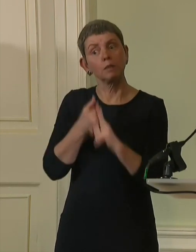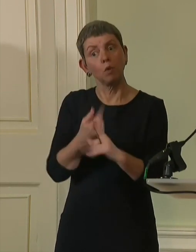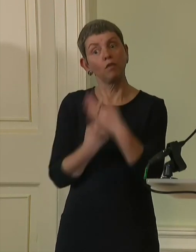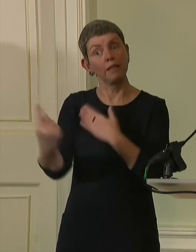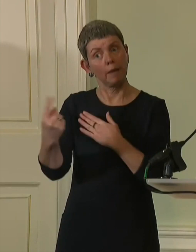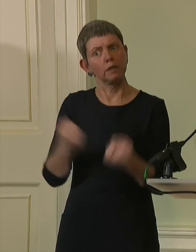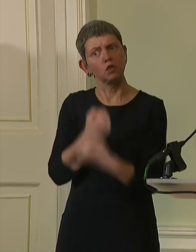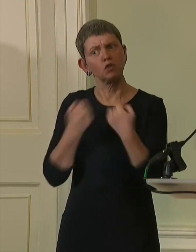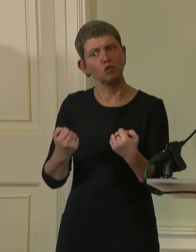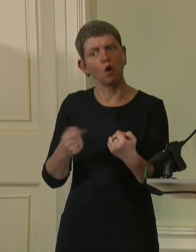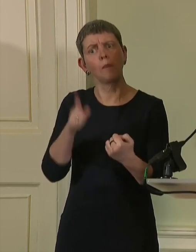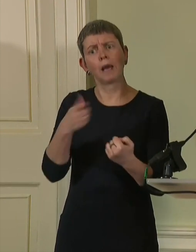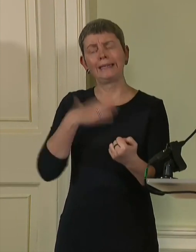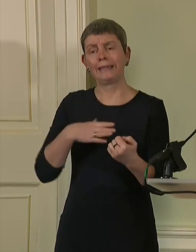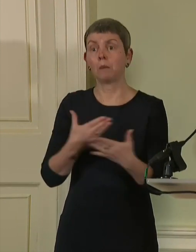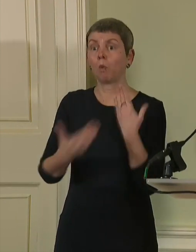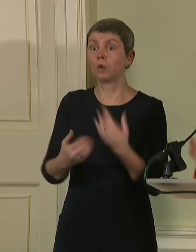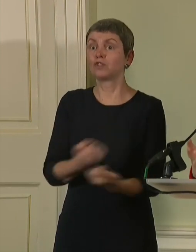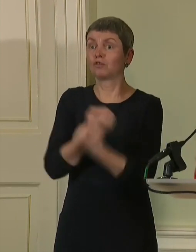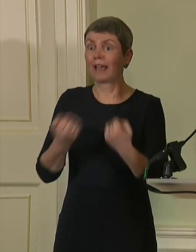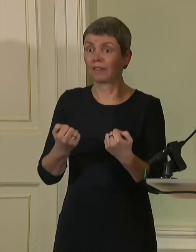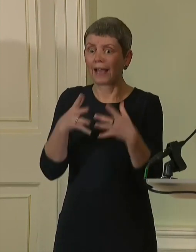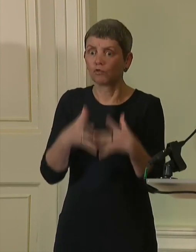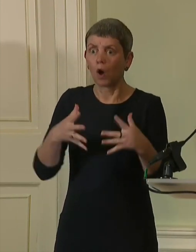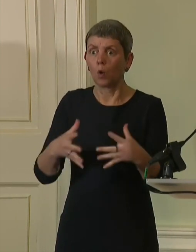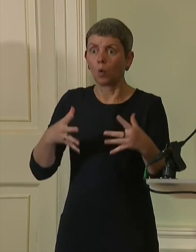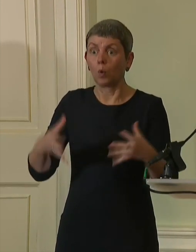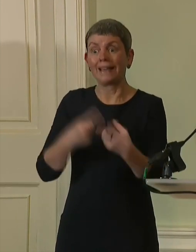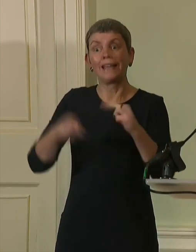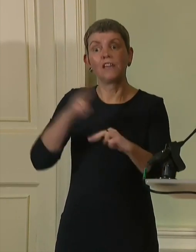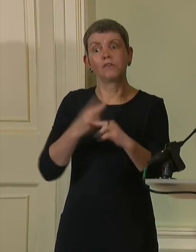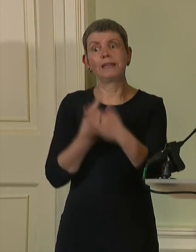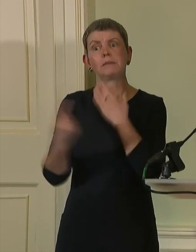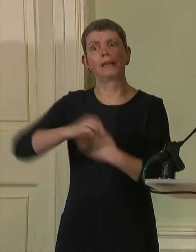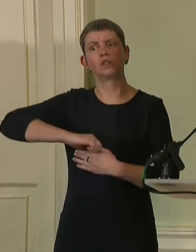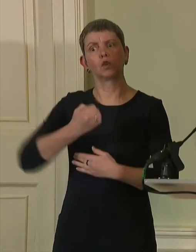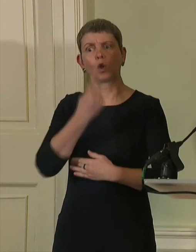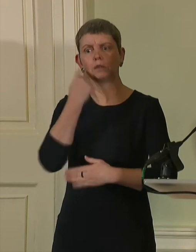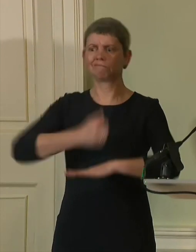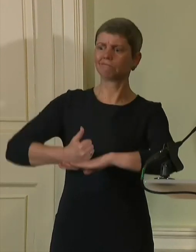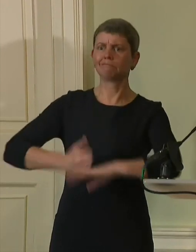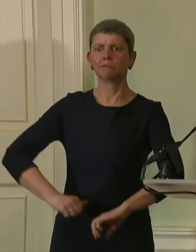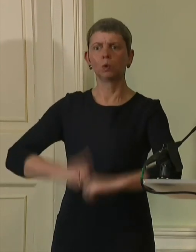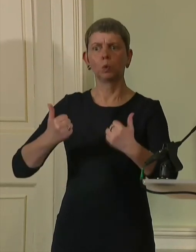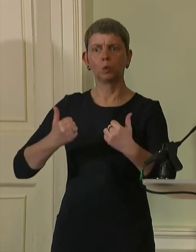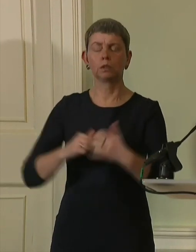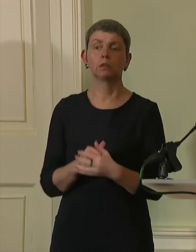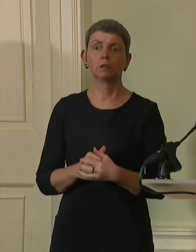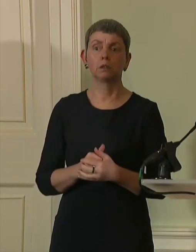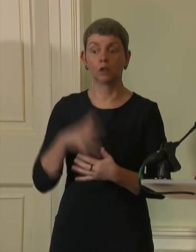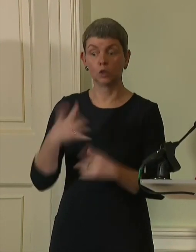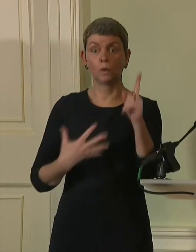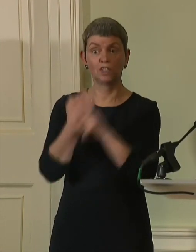solidified. And it needs to grow further if our independent Scotland is to have the best possible foundation. To achieve